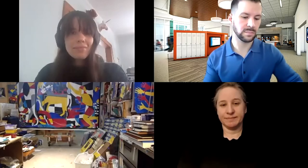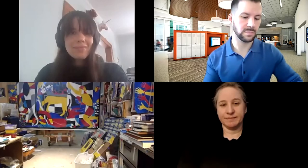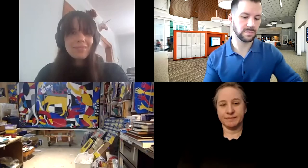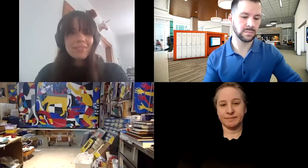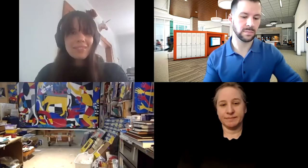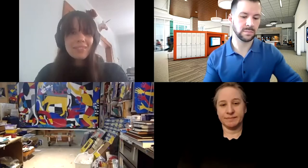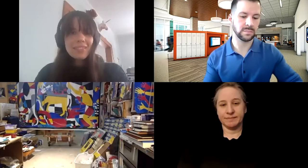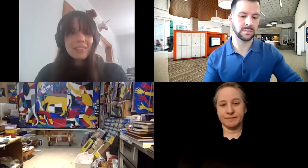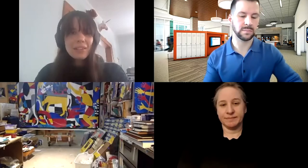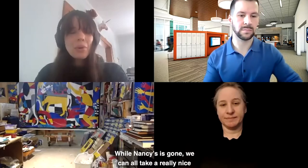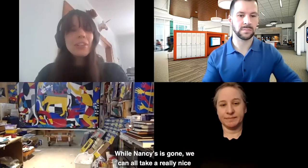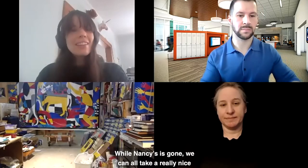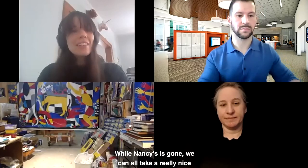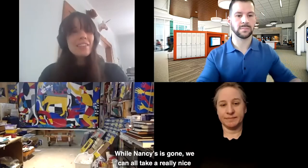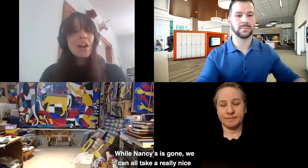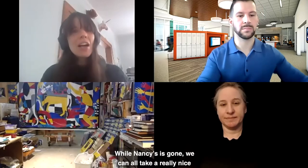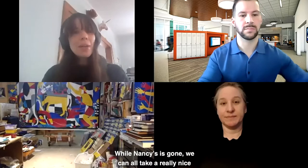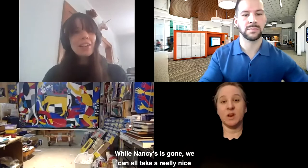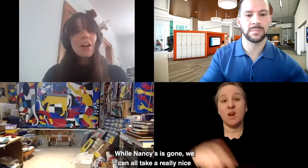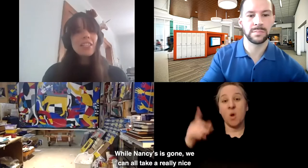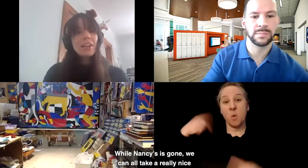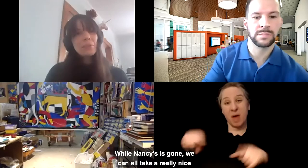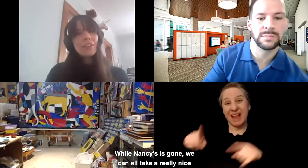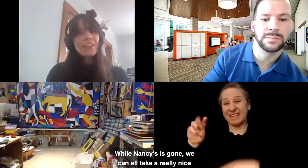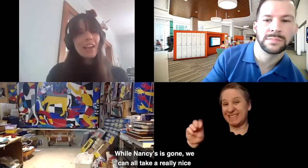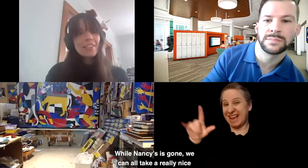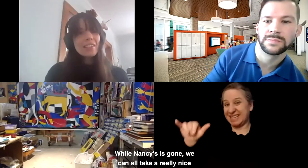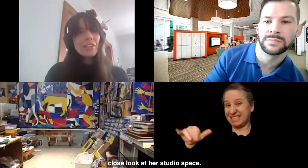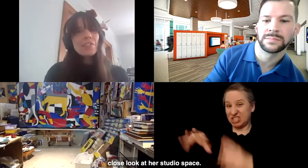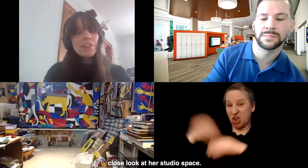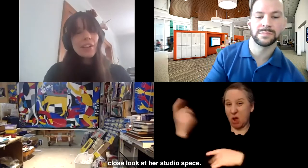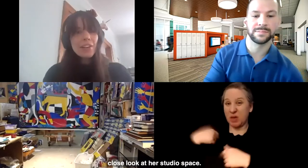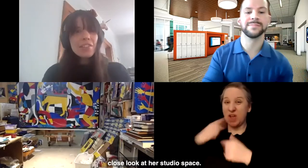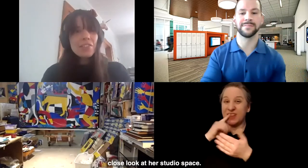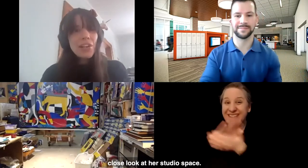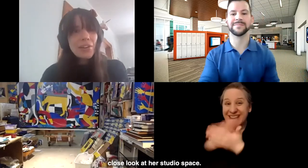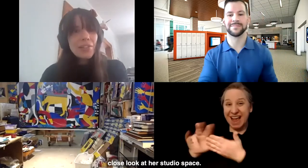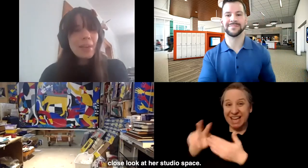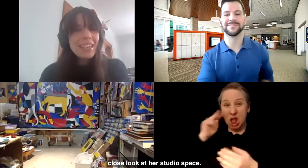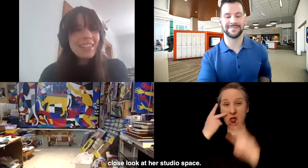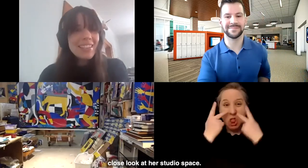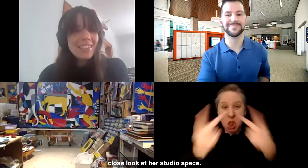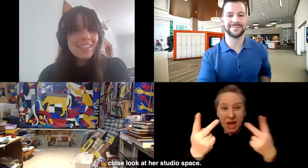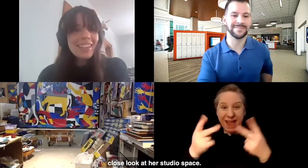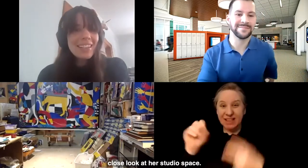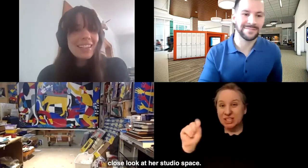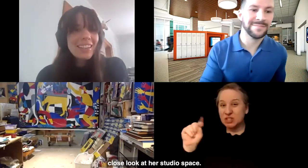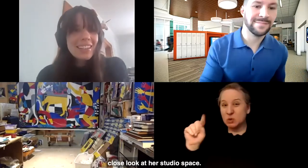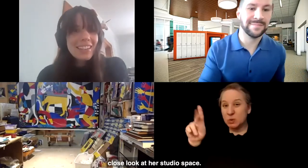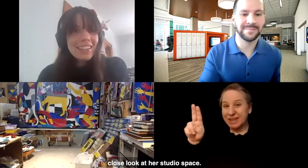Megan speaking. While Nancy's gone, we can all take a really nice, close look at her studio space.